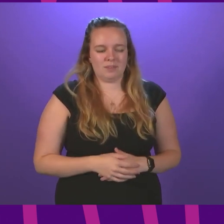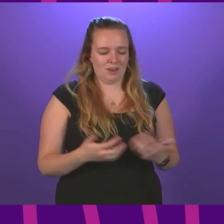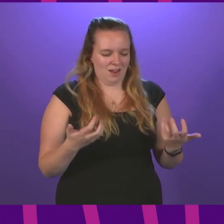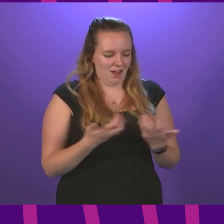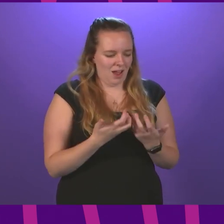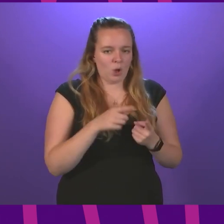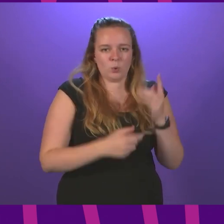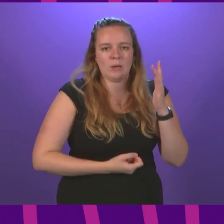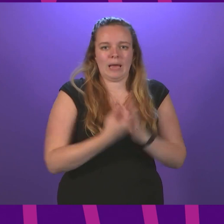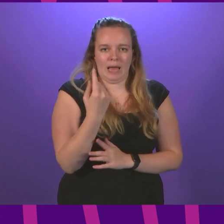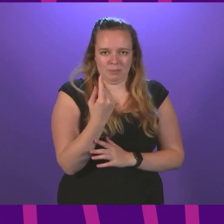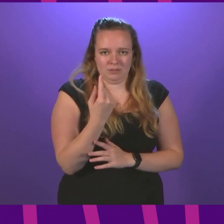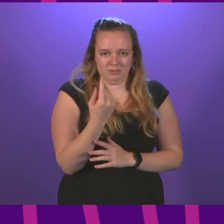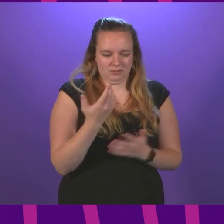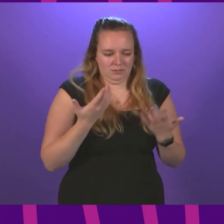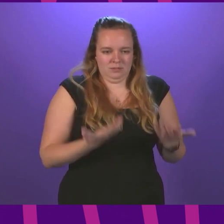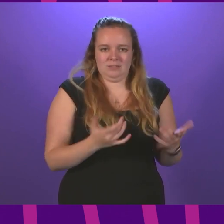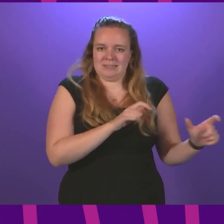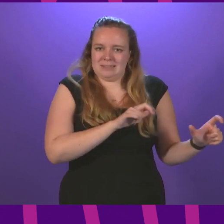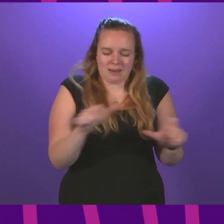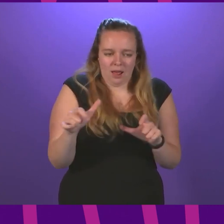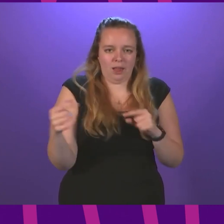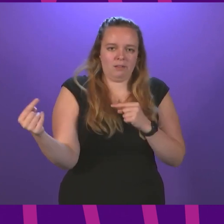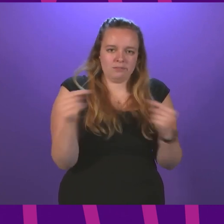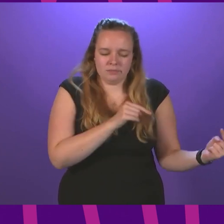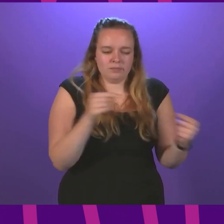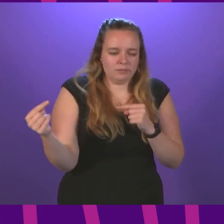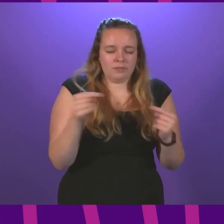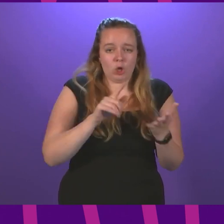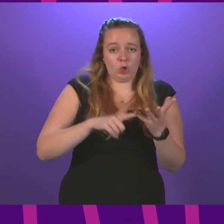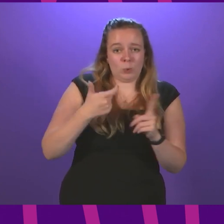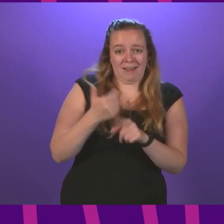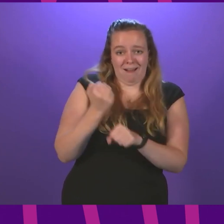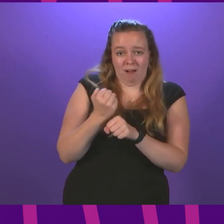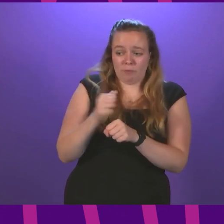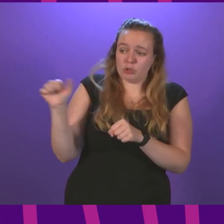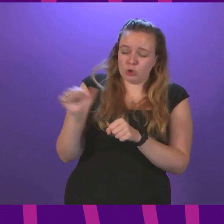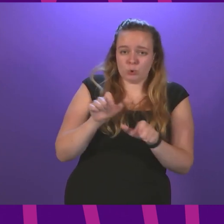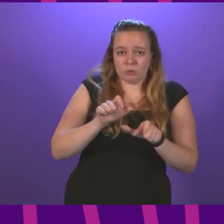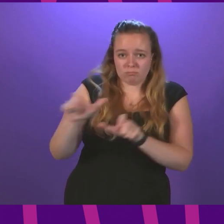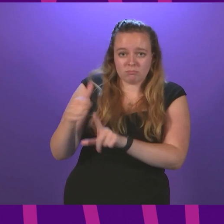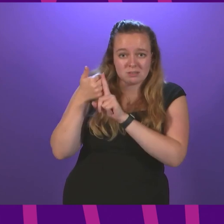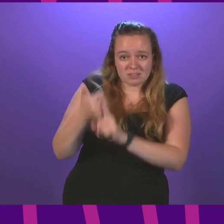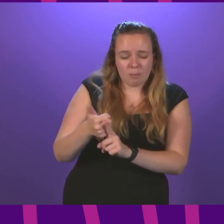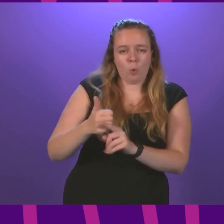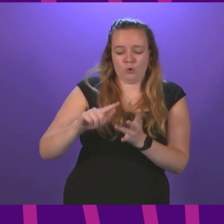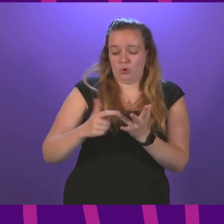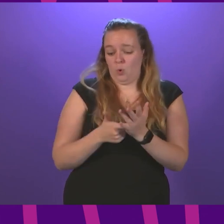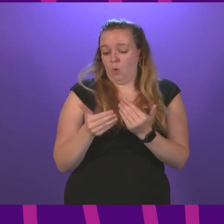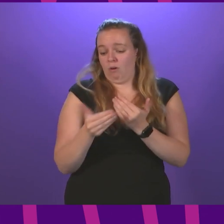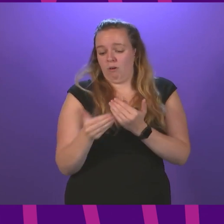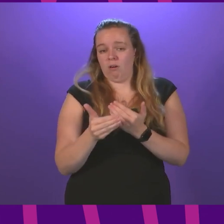we here at this 11th hour still debating whether the UK government should keep a lifeline in place or within days